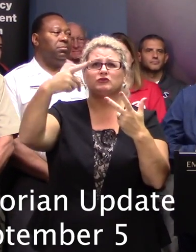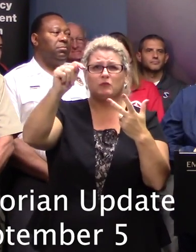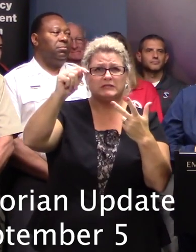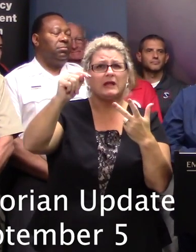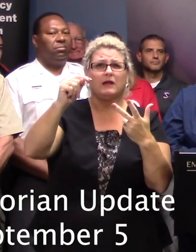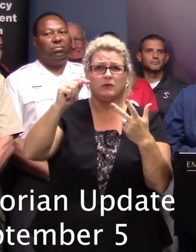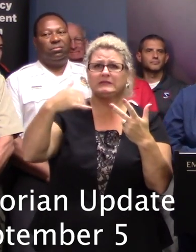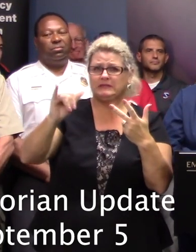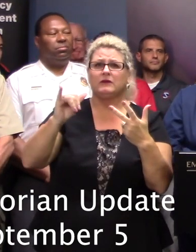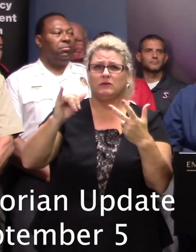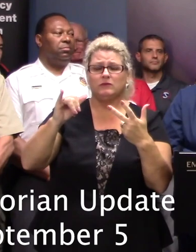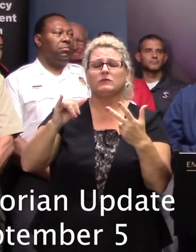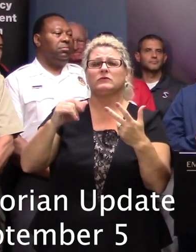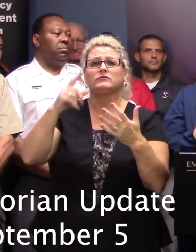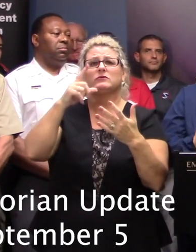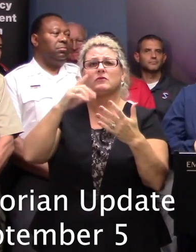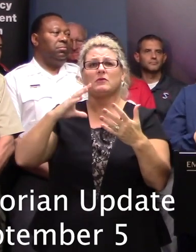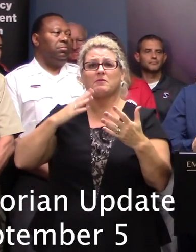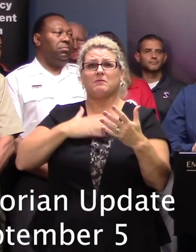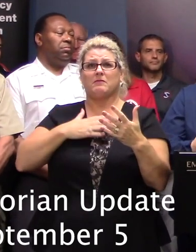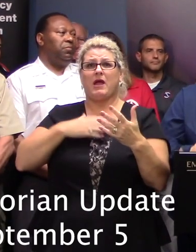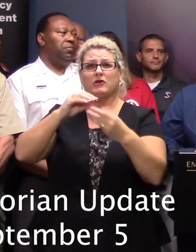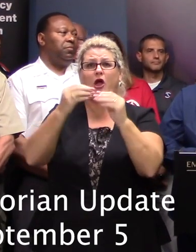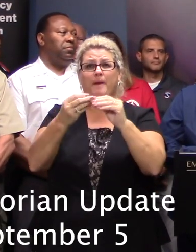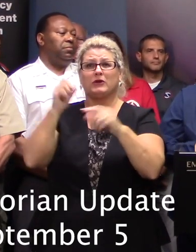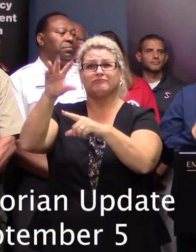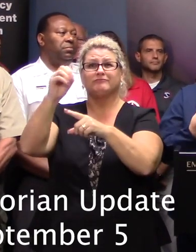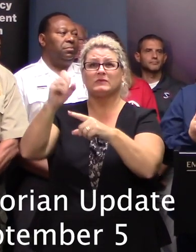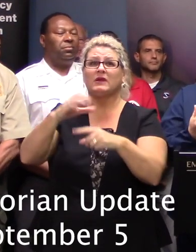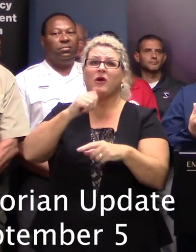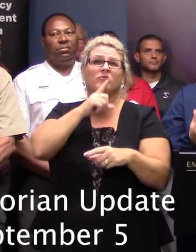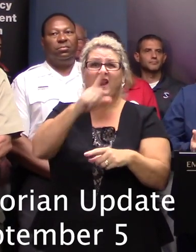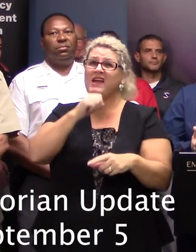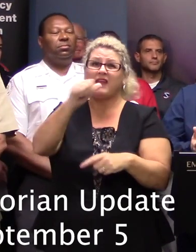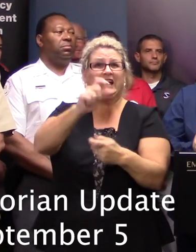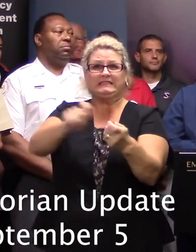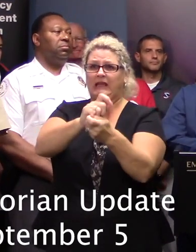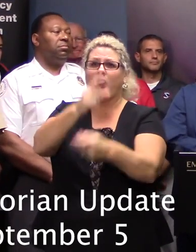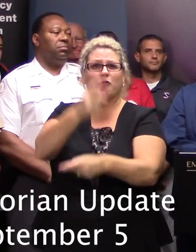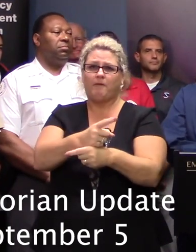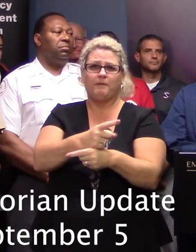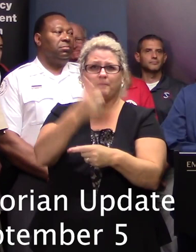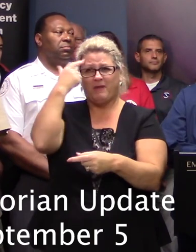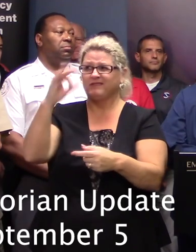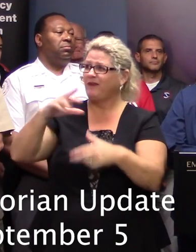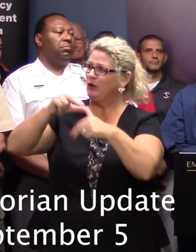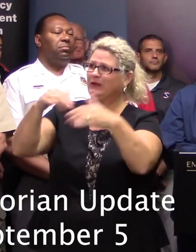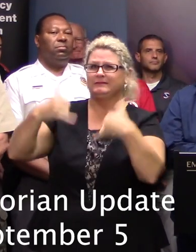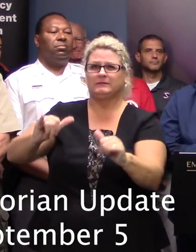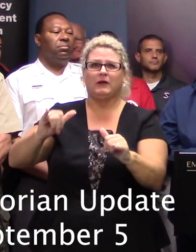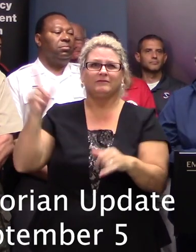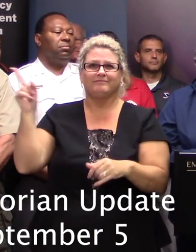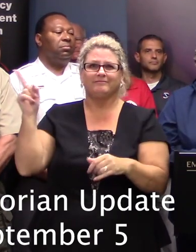that we're reporting is not fully up to date just because it is. We're literally still in the storm within those